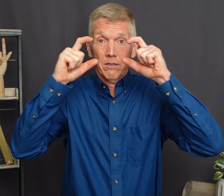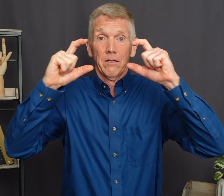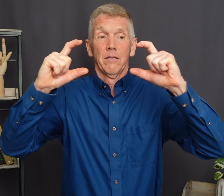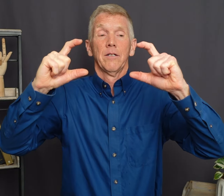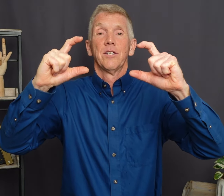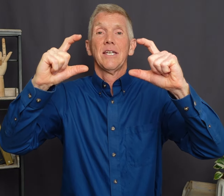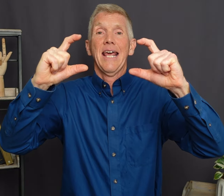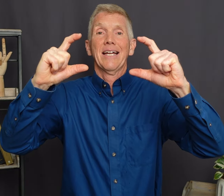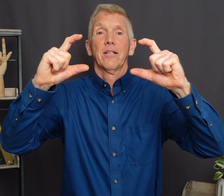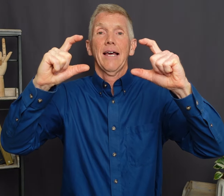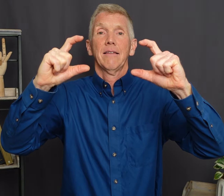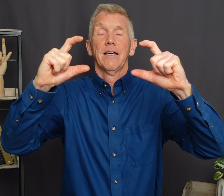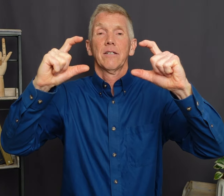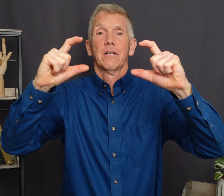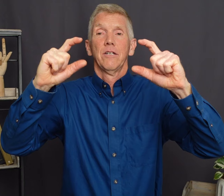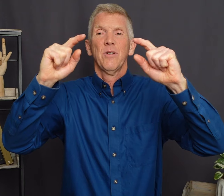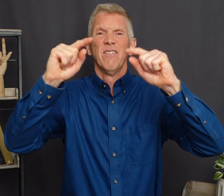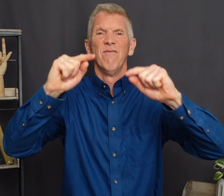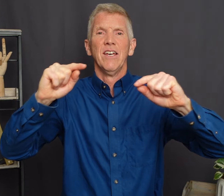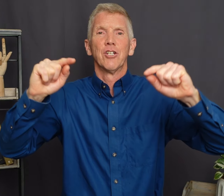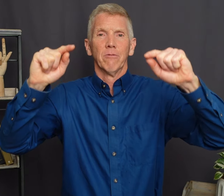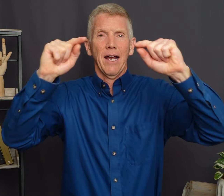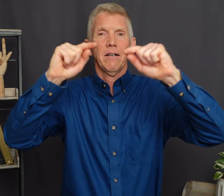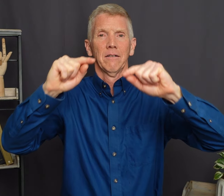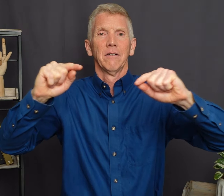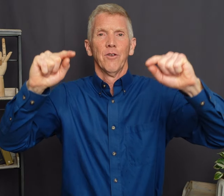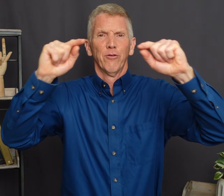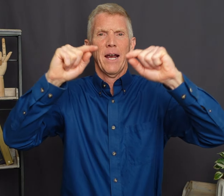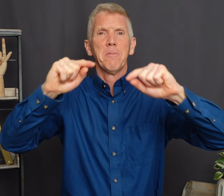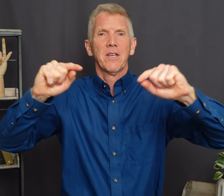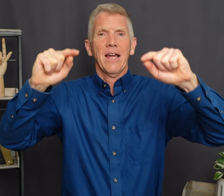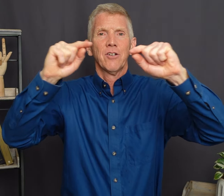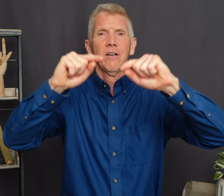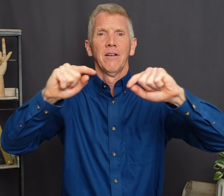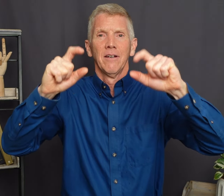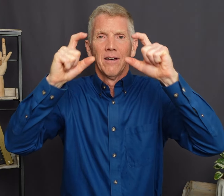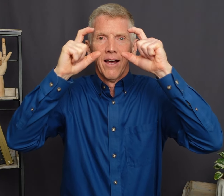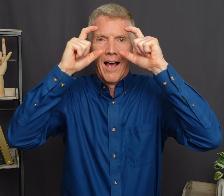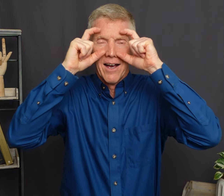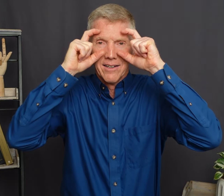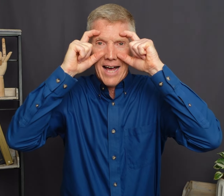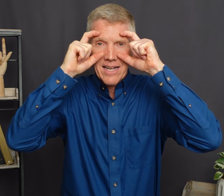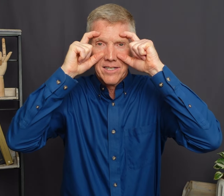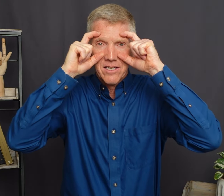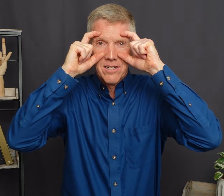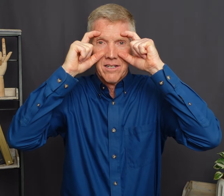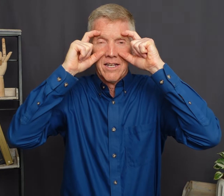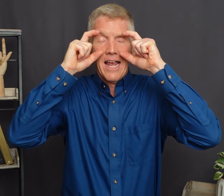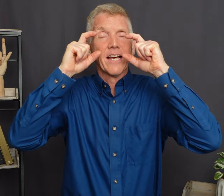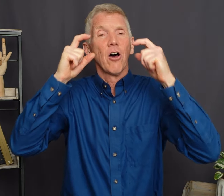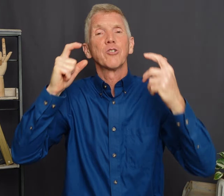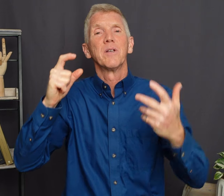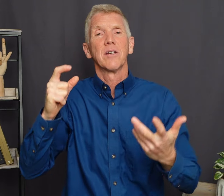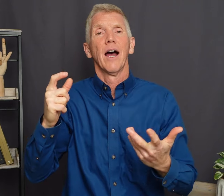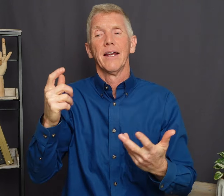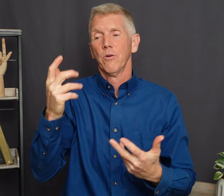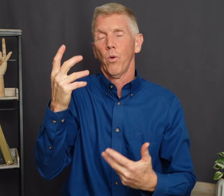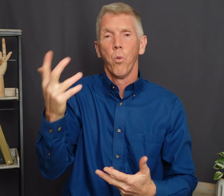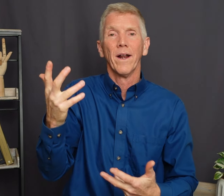See hands like this You can envision, right? The frames, can't you? Glasses And it can also be signed with one